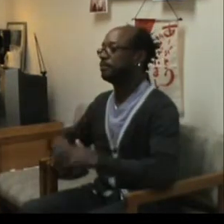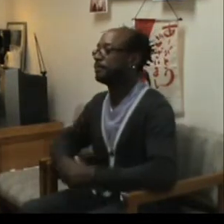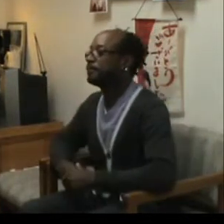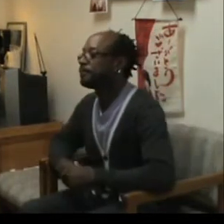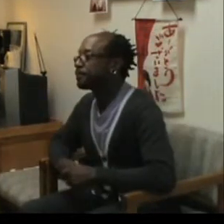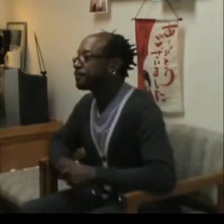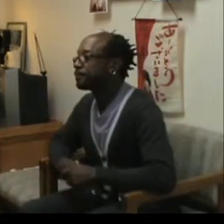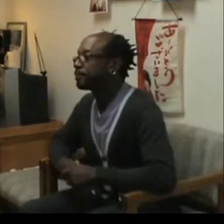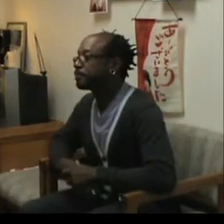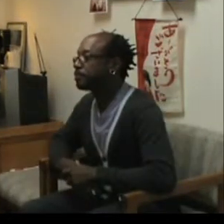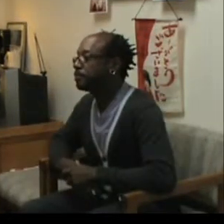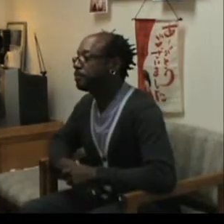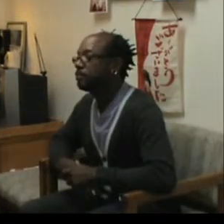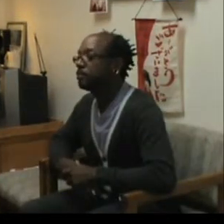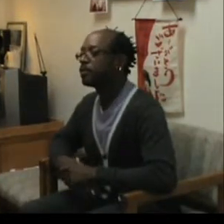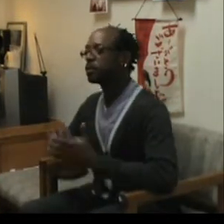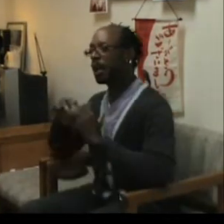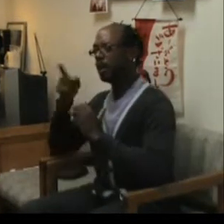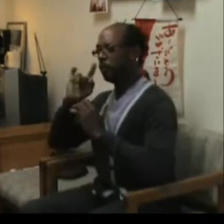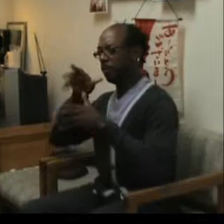So how do we deal with this right here?